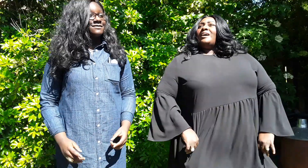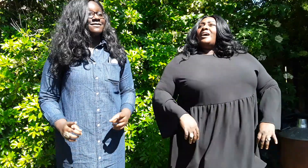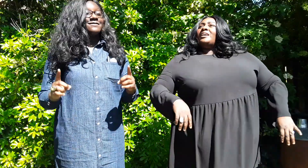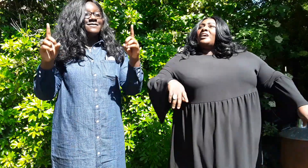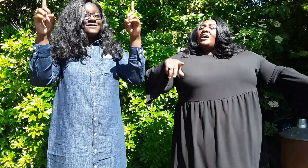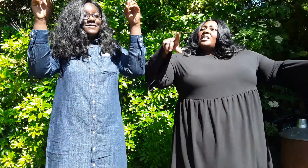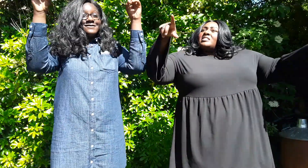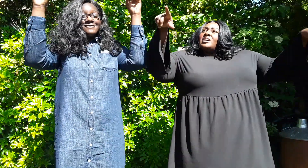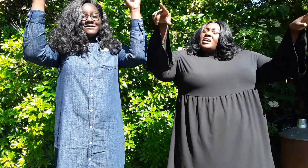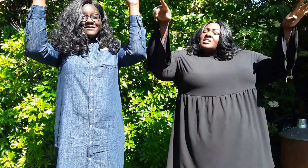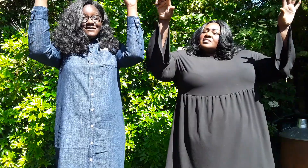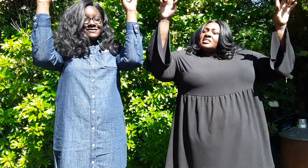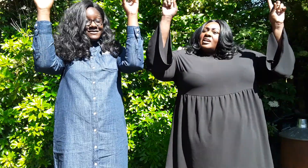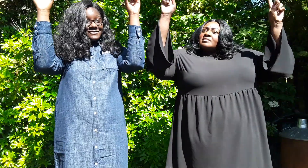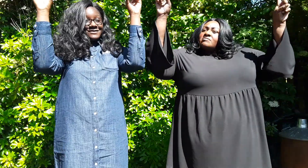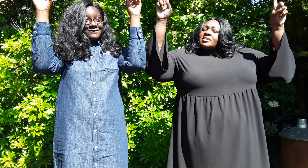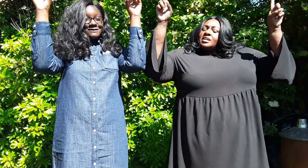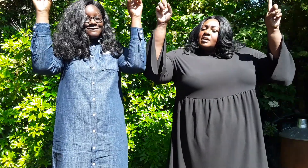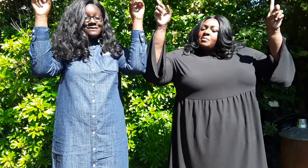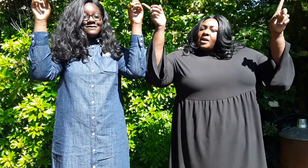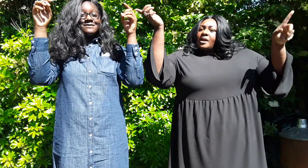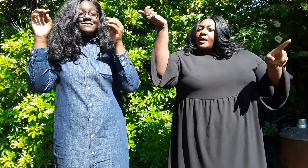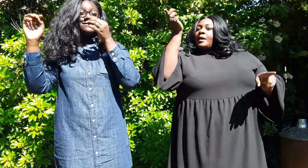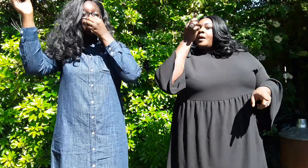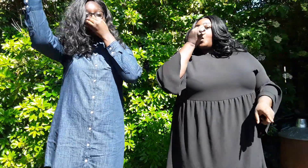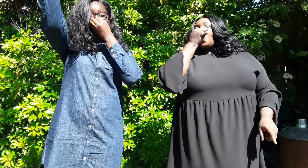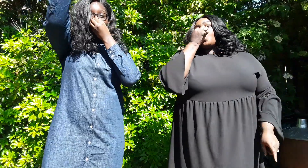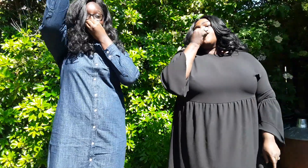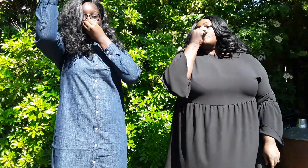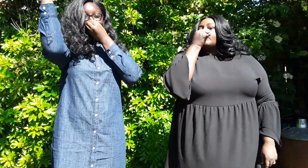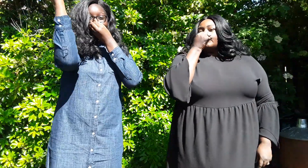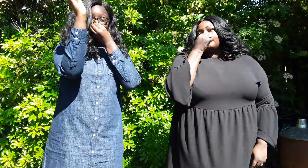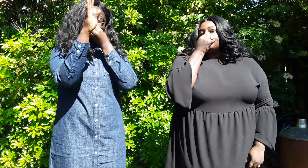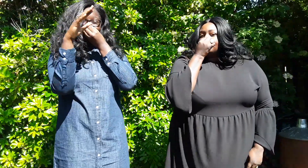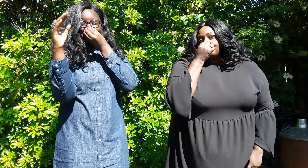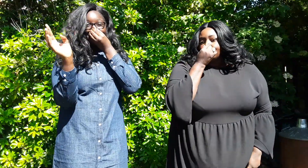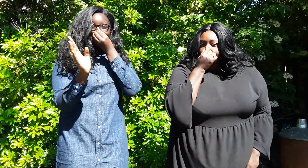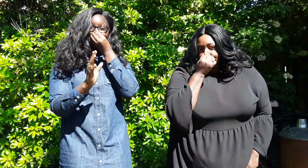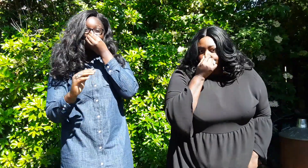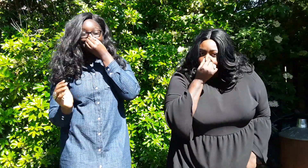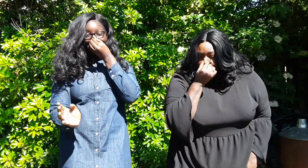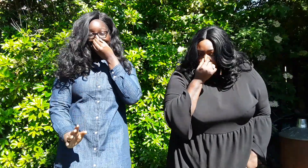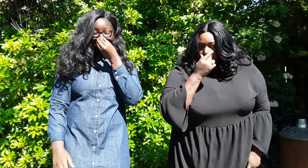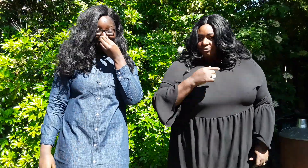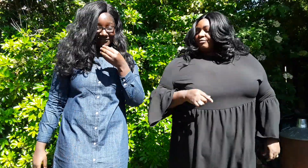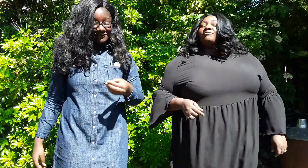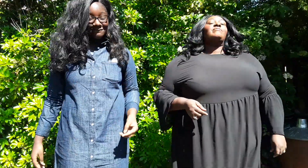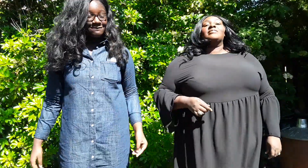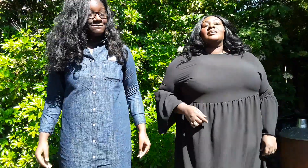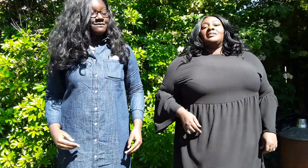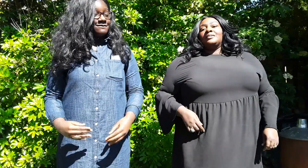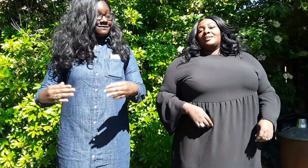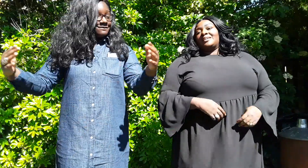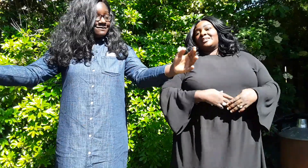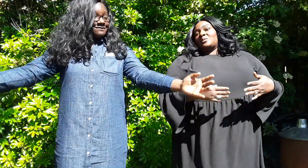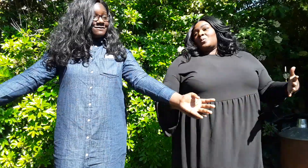higher than a skyscraper and He's deeper than a submarine He's